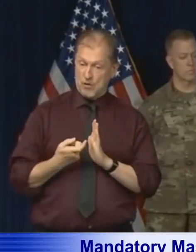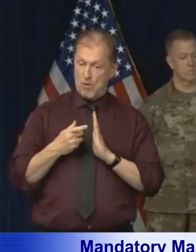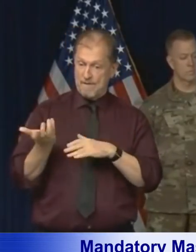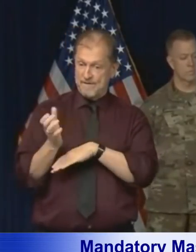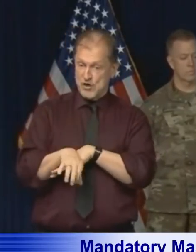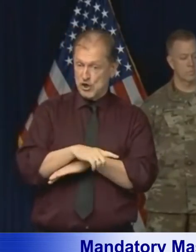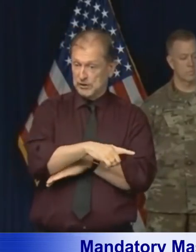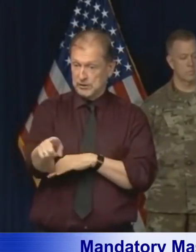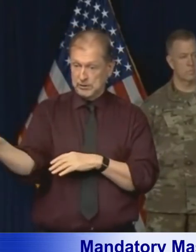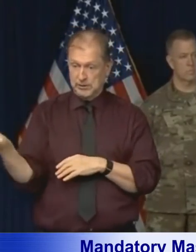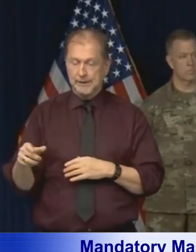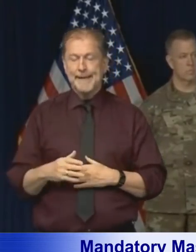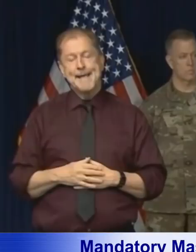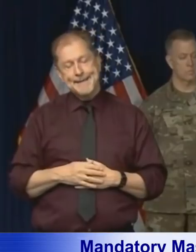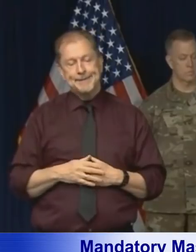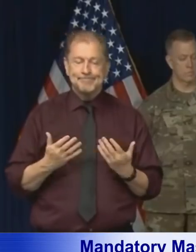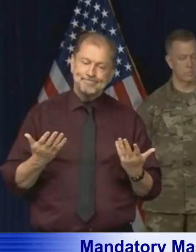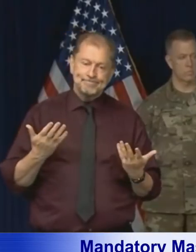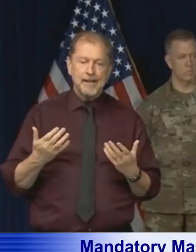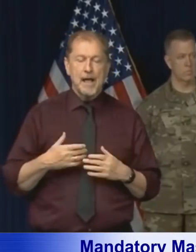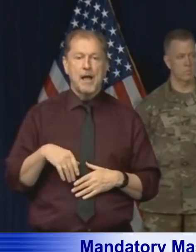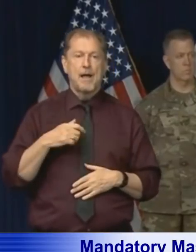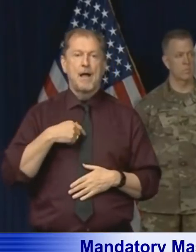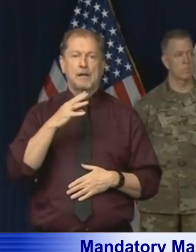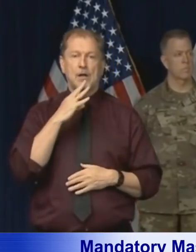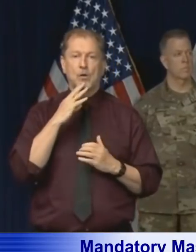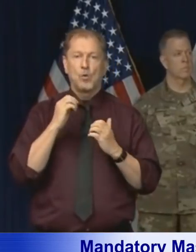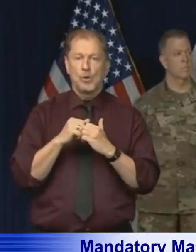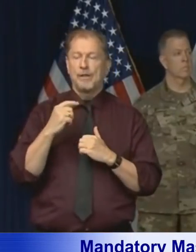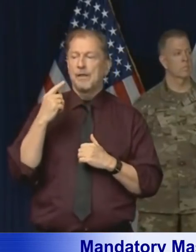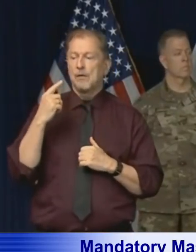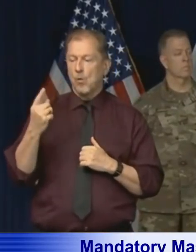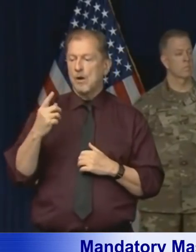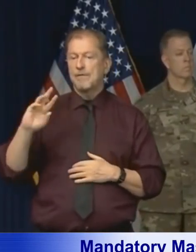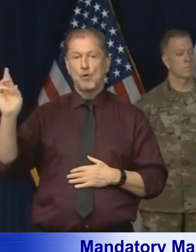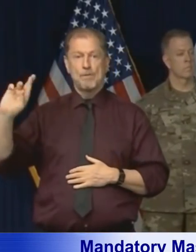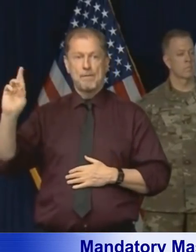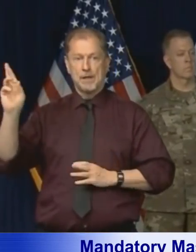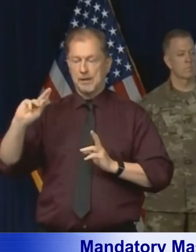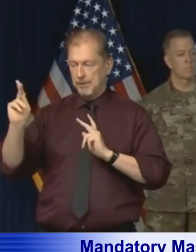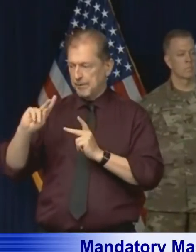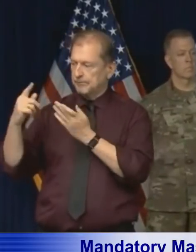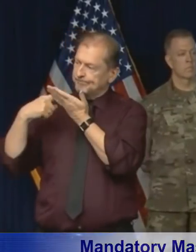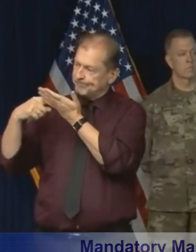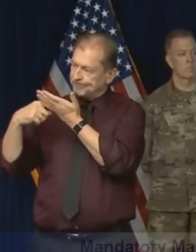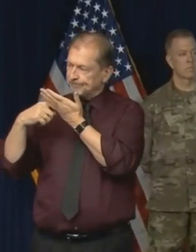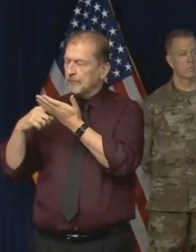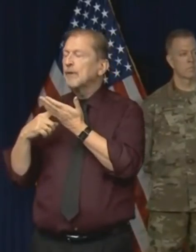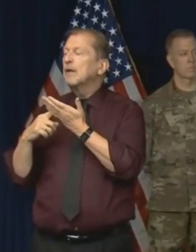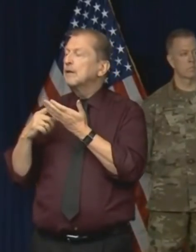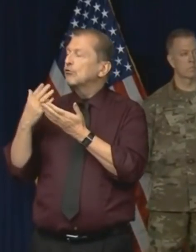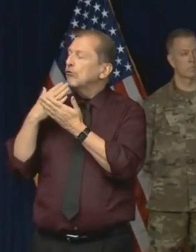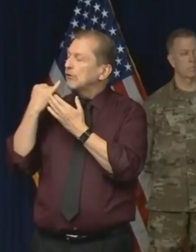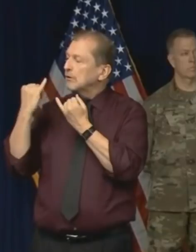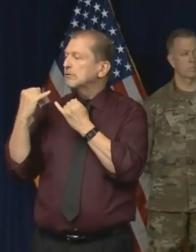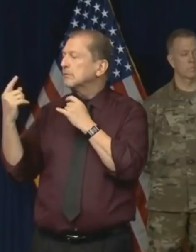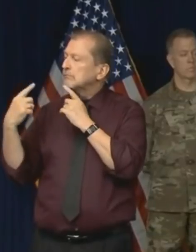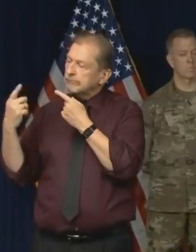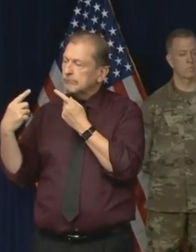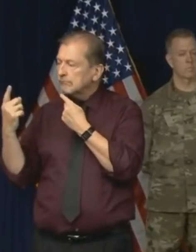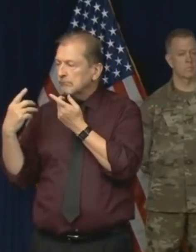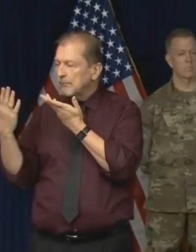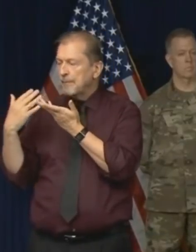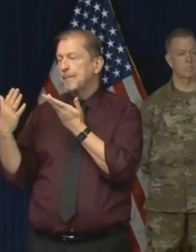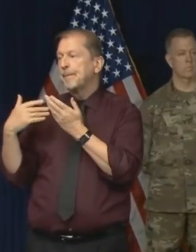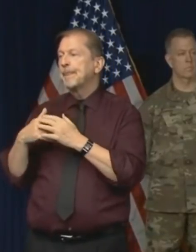with one of the state reps who on the other side of the aisle has been, you know, very collaborative and had good ideas. And